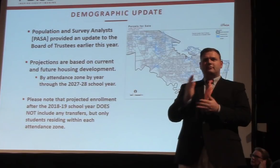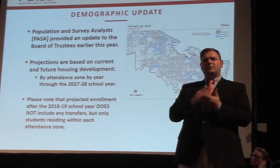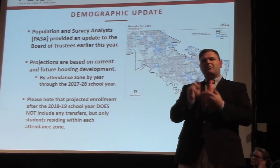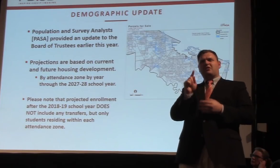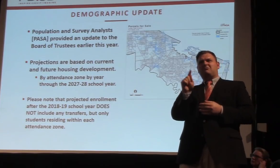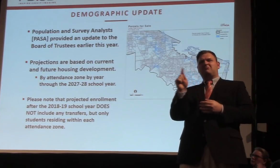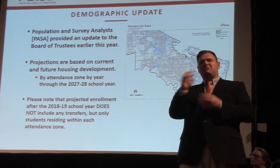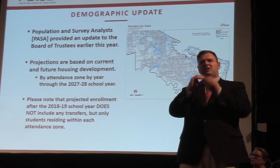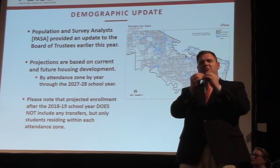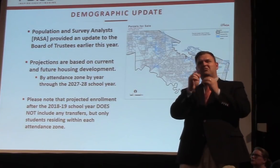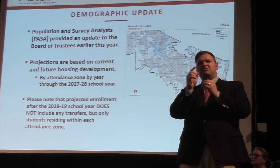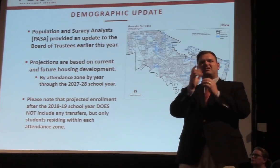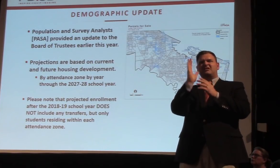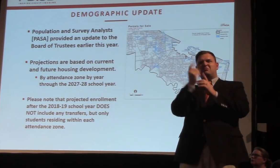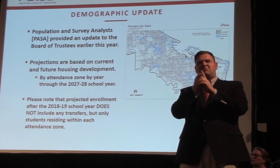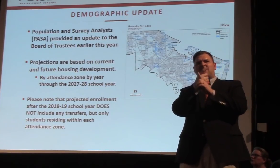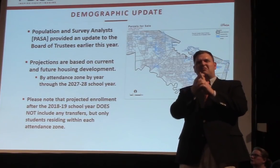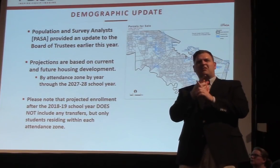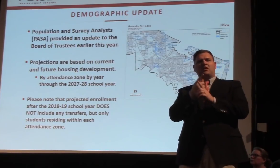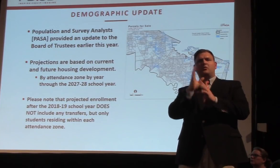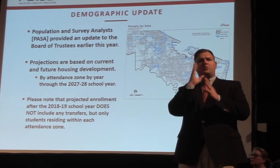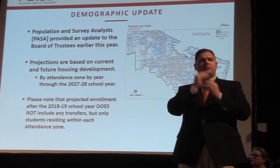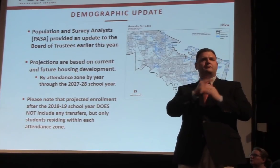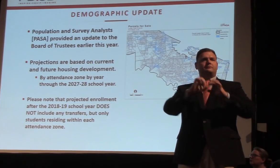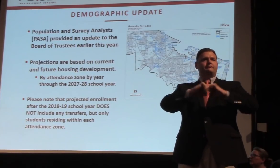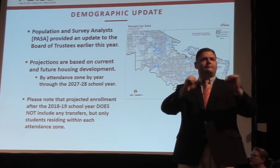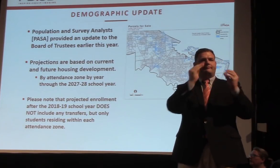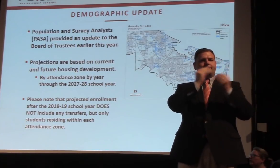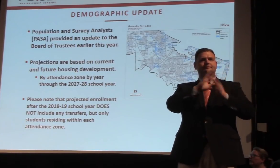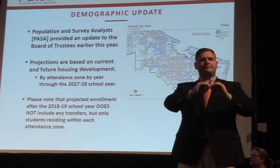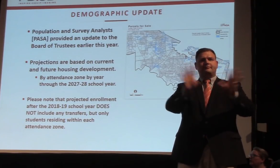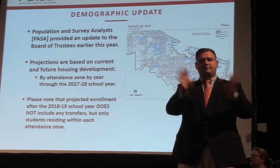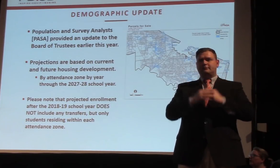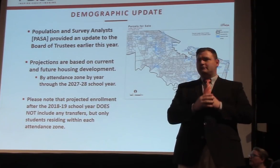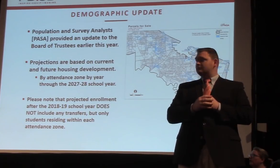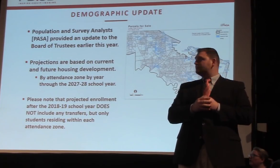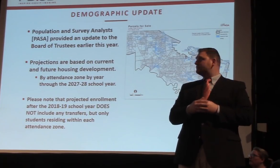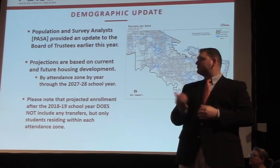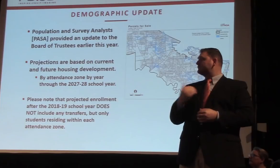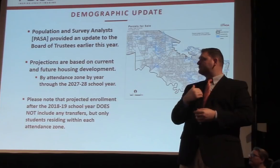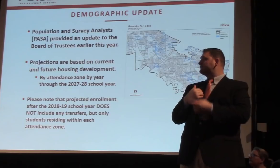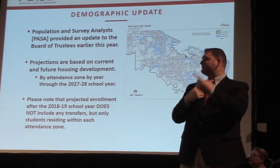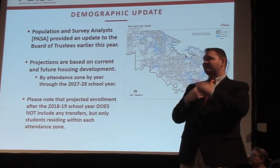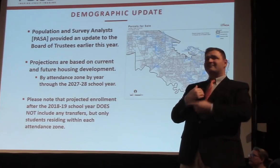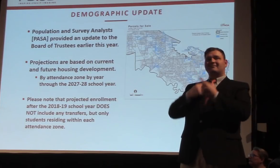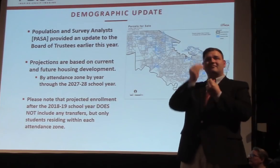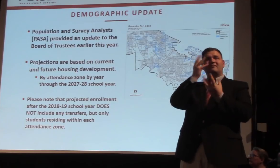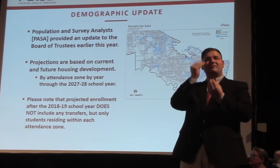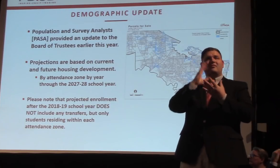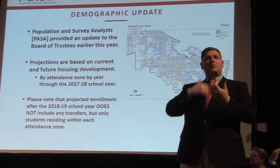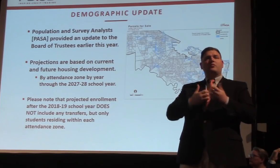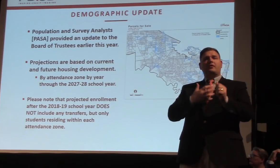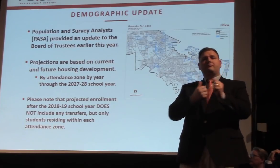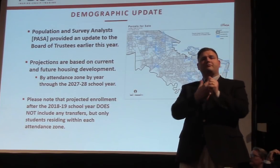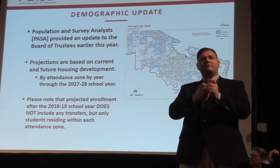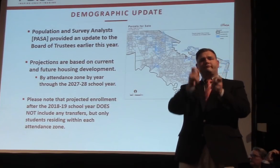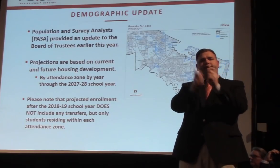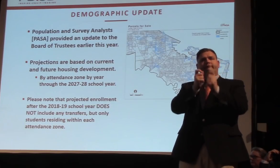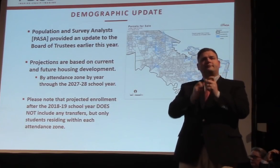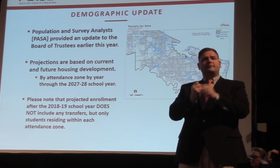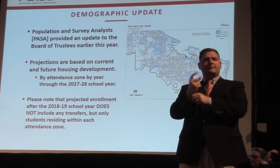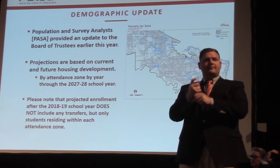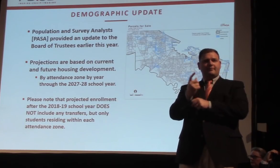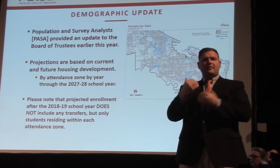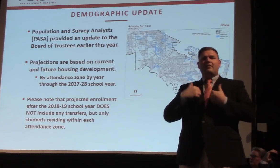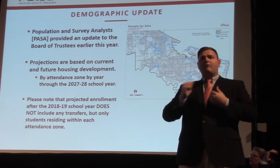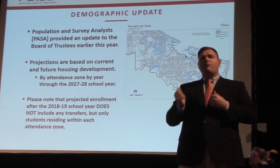want to be cognizant of. This is just an example of one of the maps that PASSA produces every year they do the update. This is an analysis of all the land